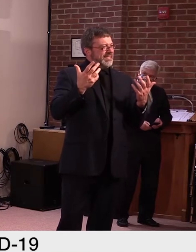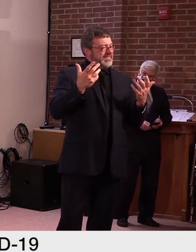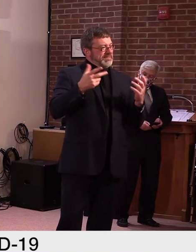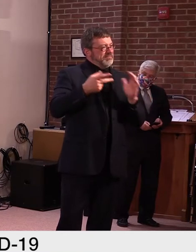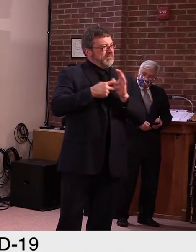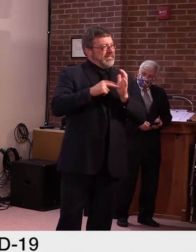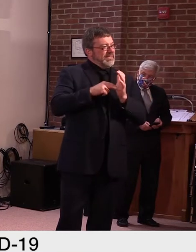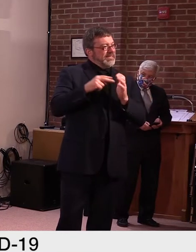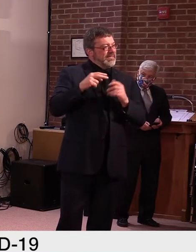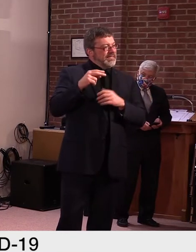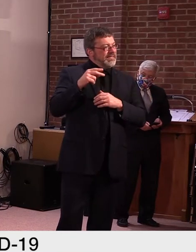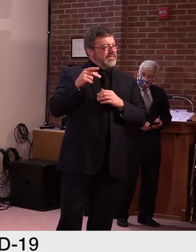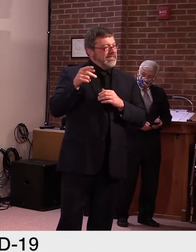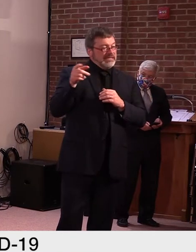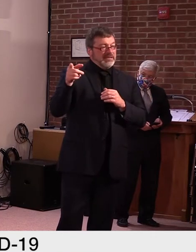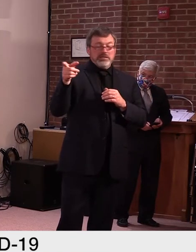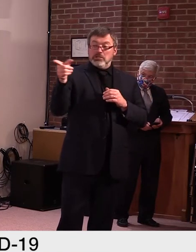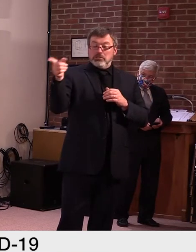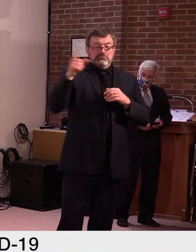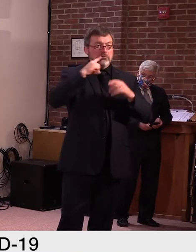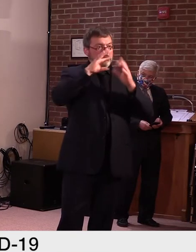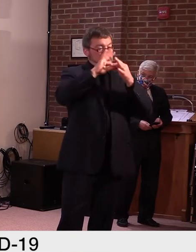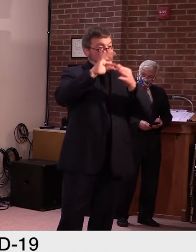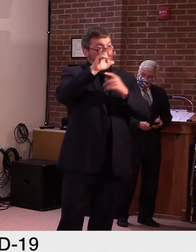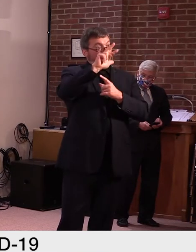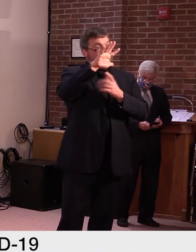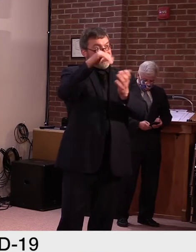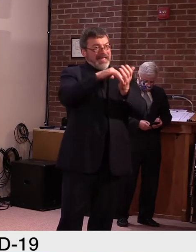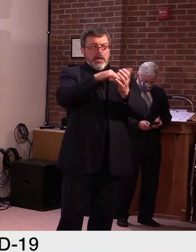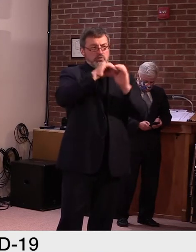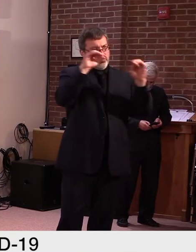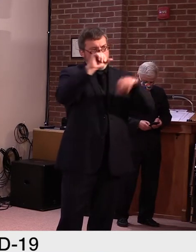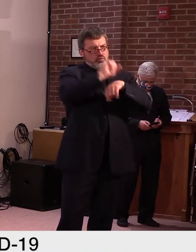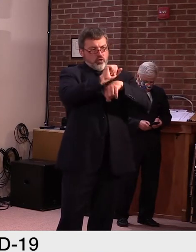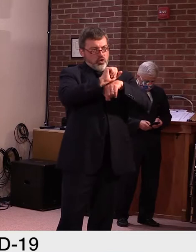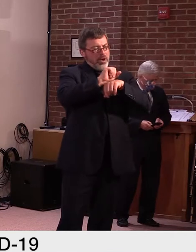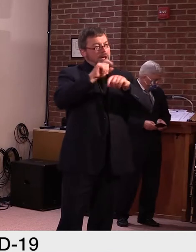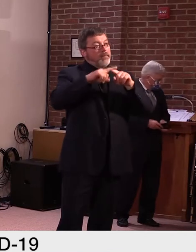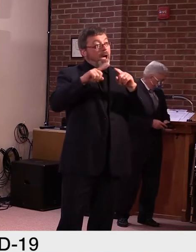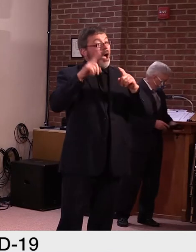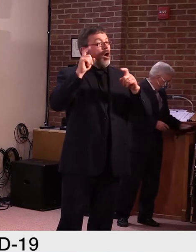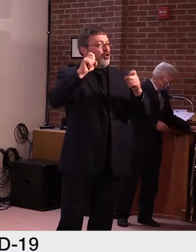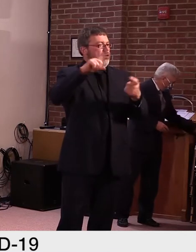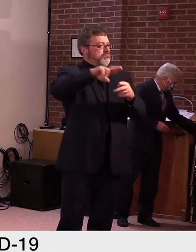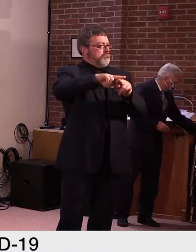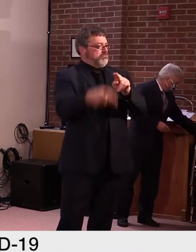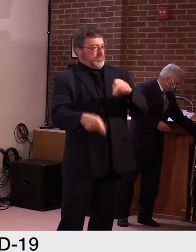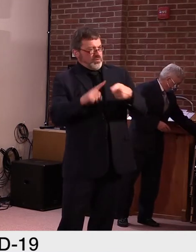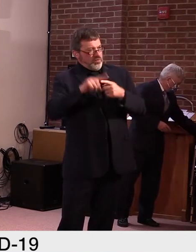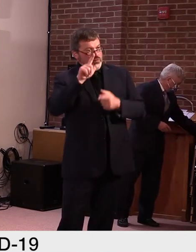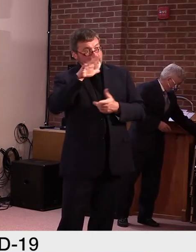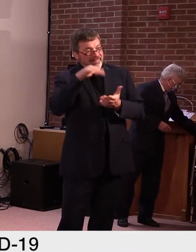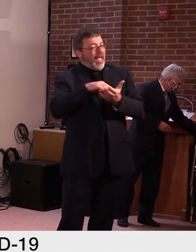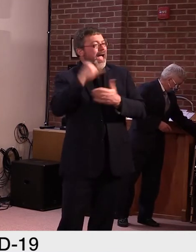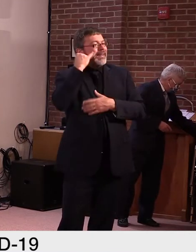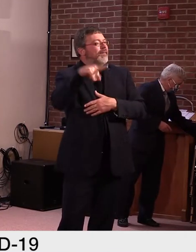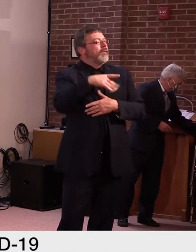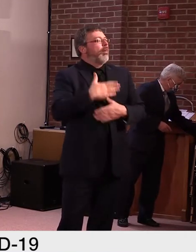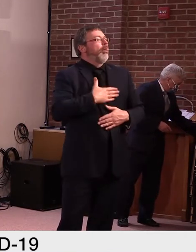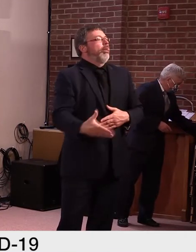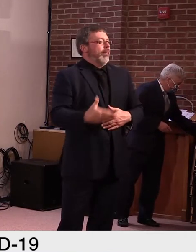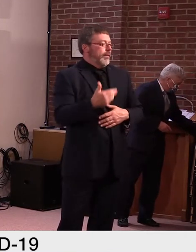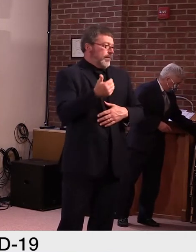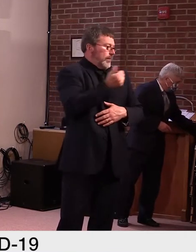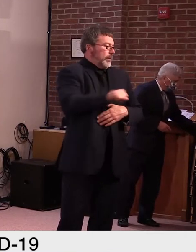No, I, I, I believe, uh, that we will get there eventually. Uh, again, we've come a long ways from, uh, over 90,000 we